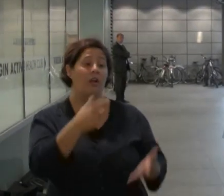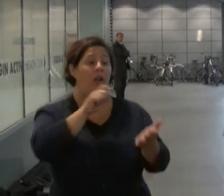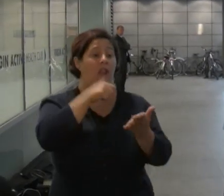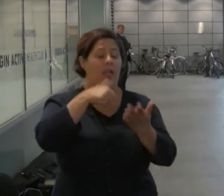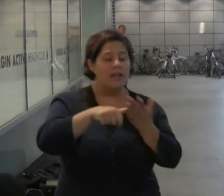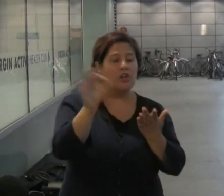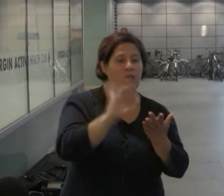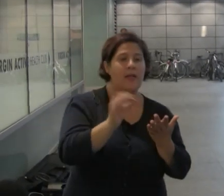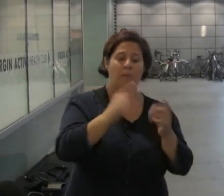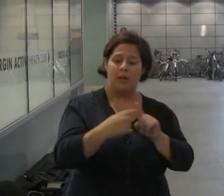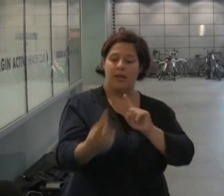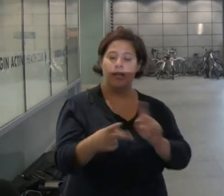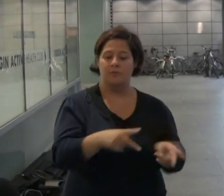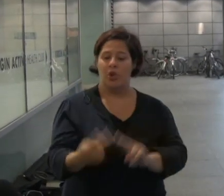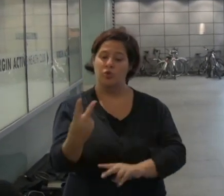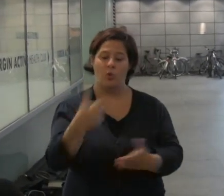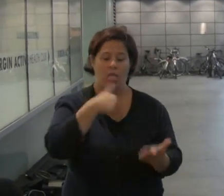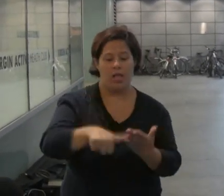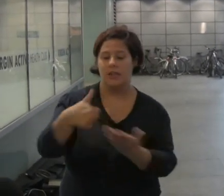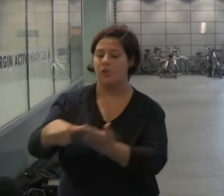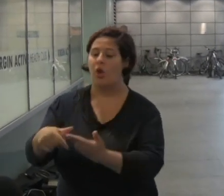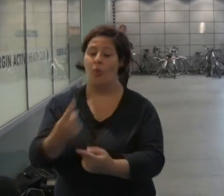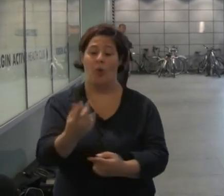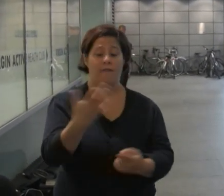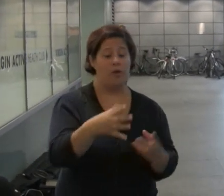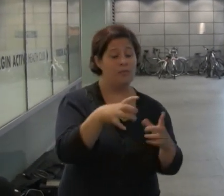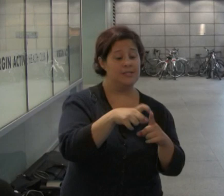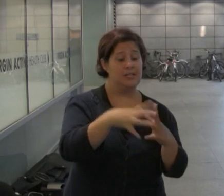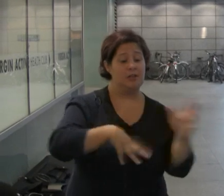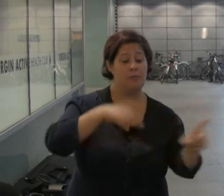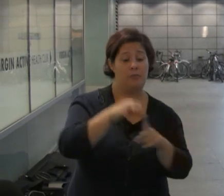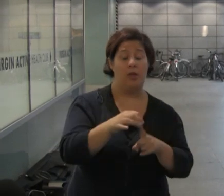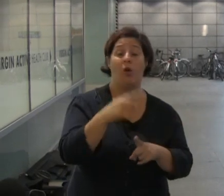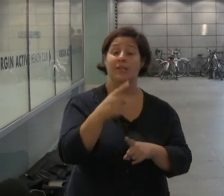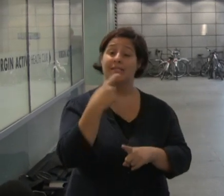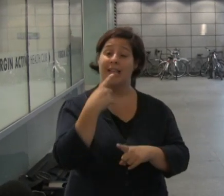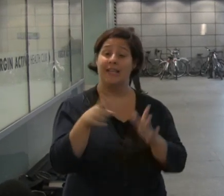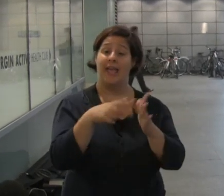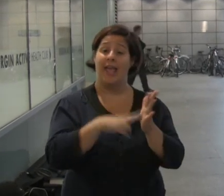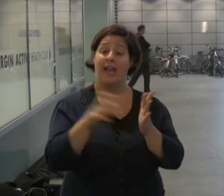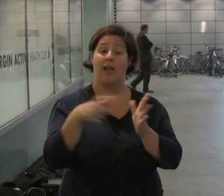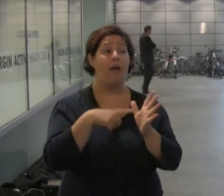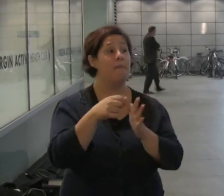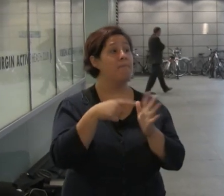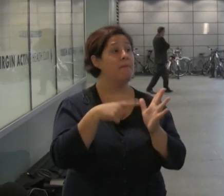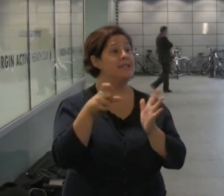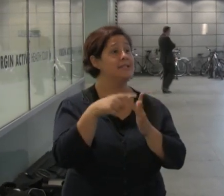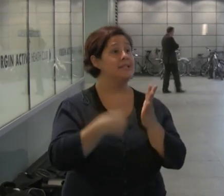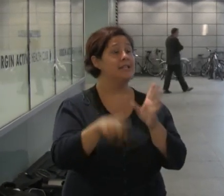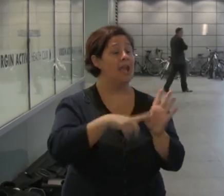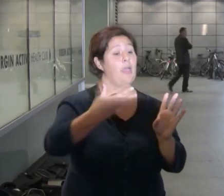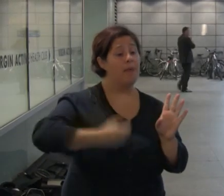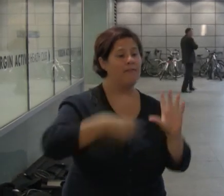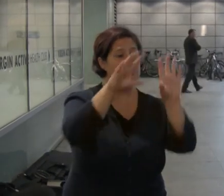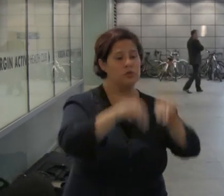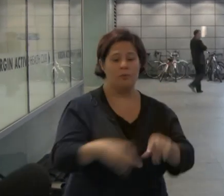DWP, Department of Work and Pensions. One letter notifying him that his aid capacity benefit had been stopped and the other saying